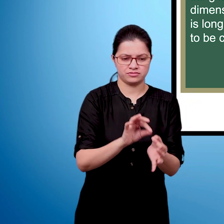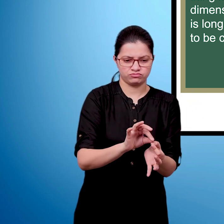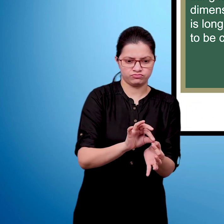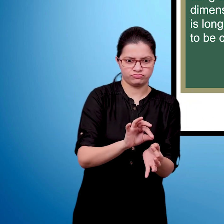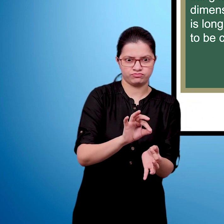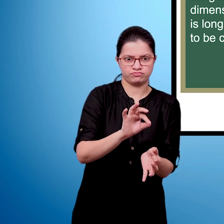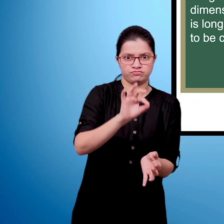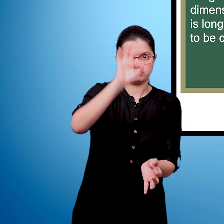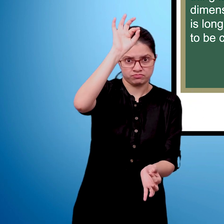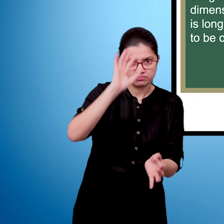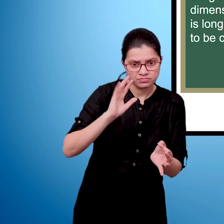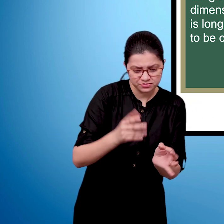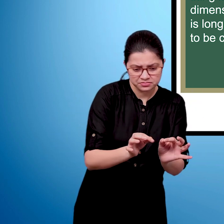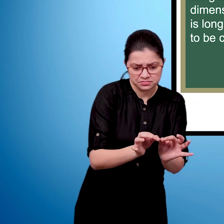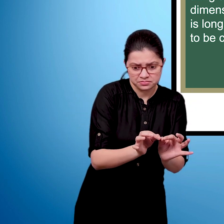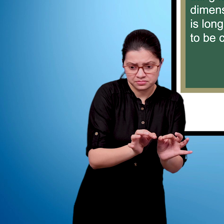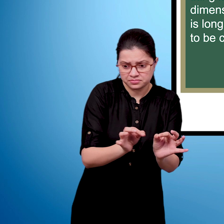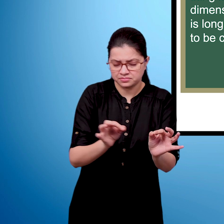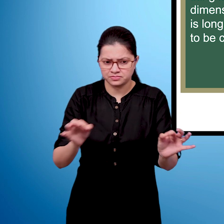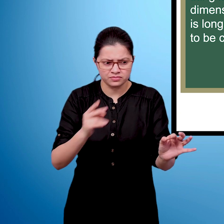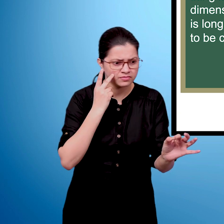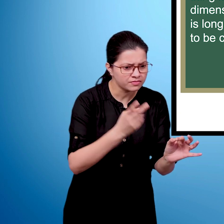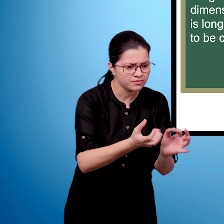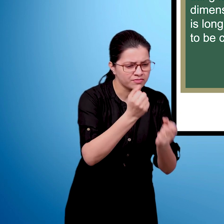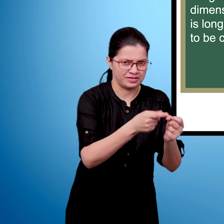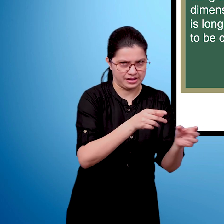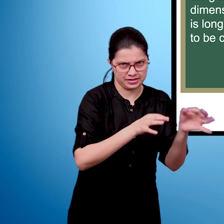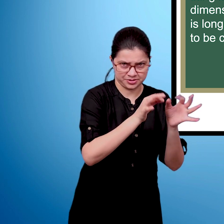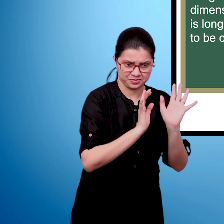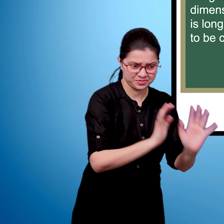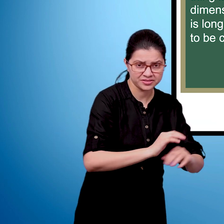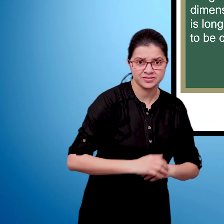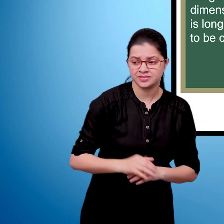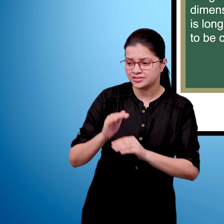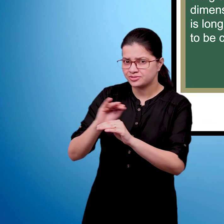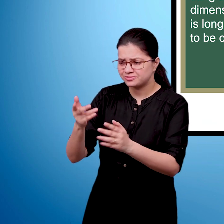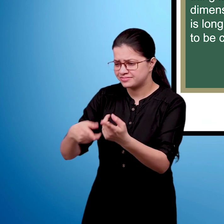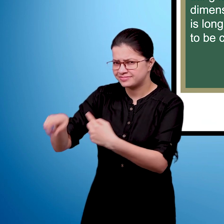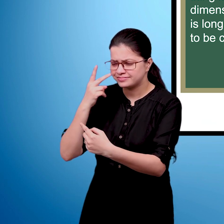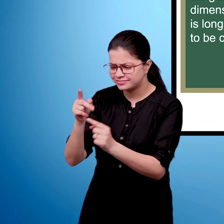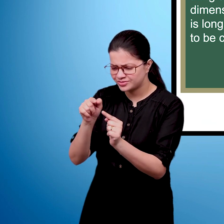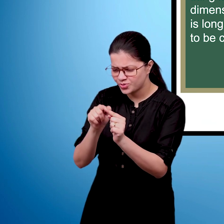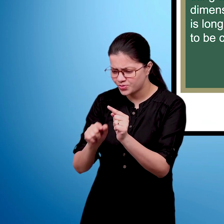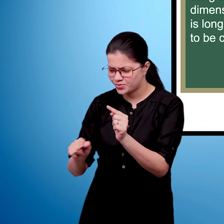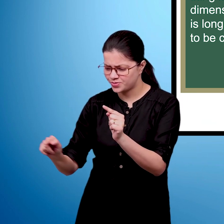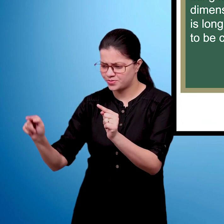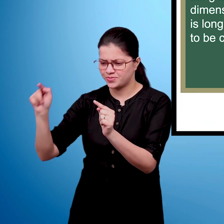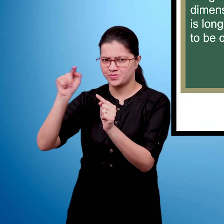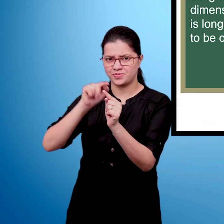For long objects, children may focus on one dimension like tall, wide, etc.